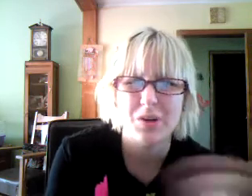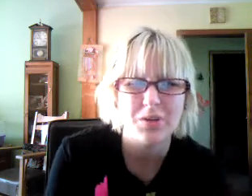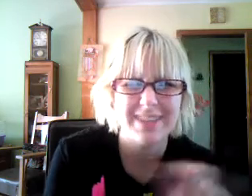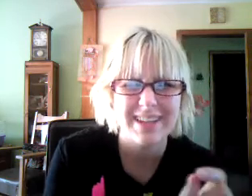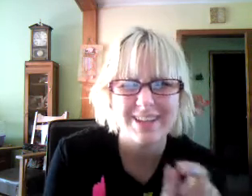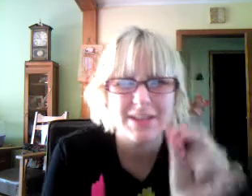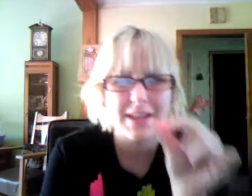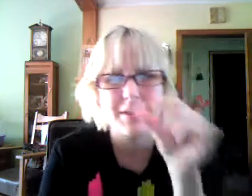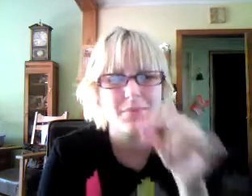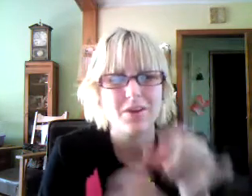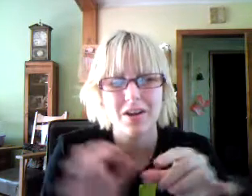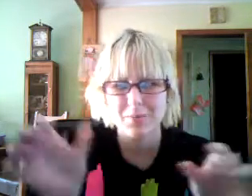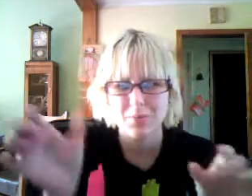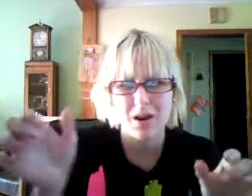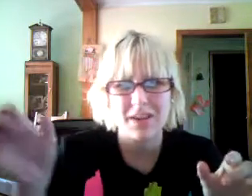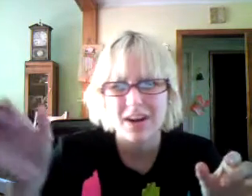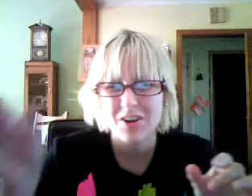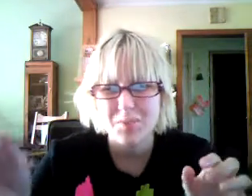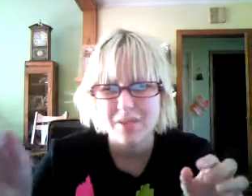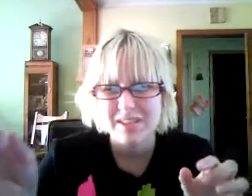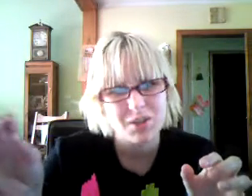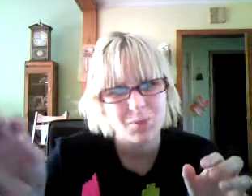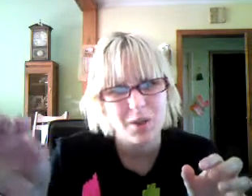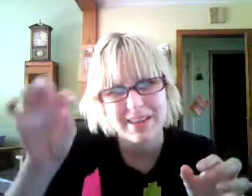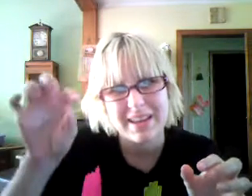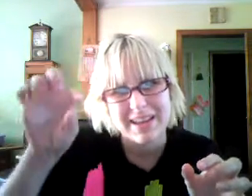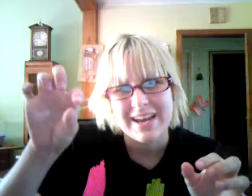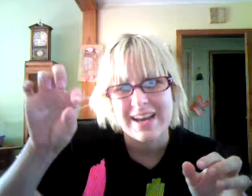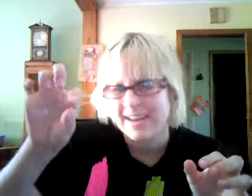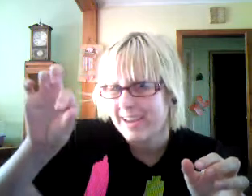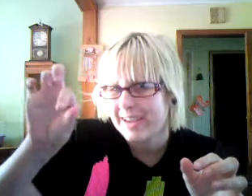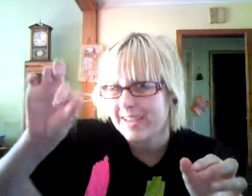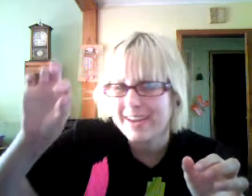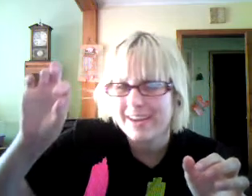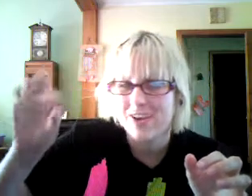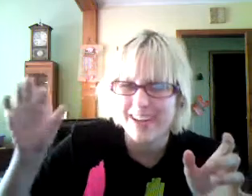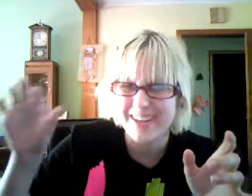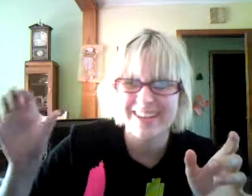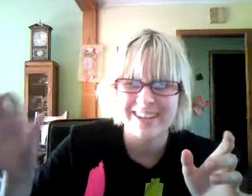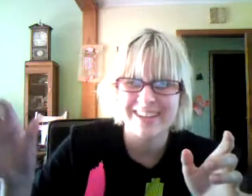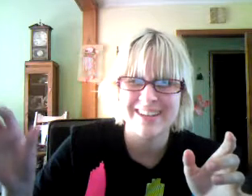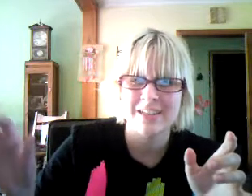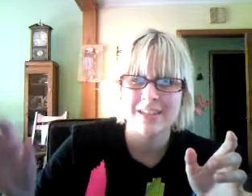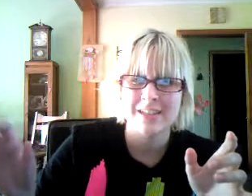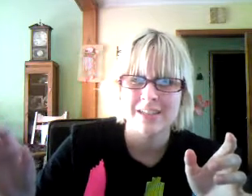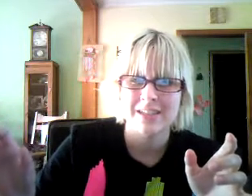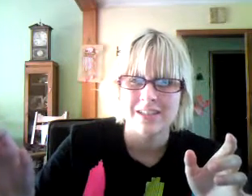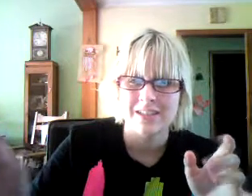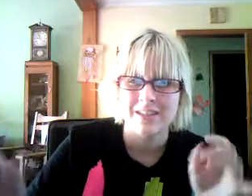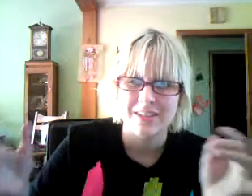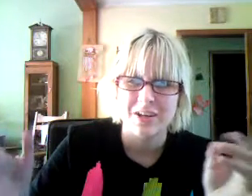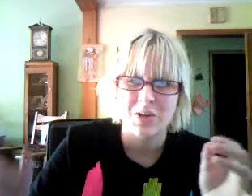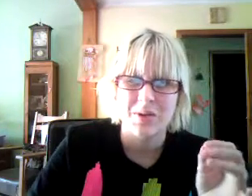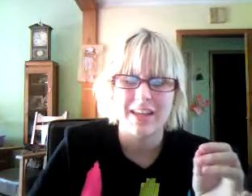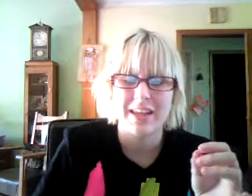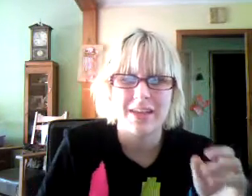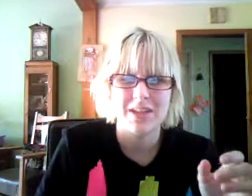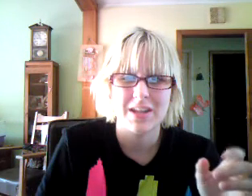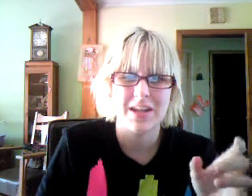you know, they're, like, they're, like, not even probably 100%, they're probably, like, a 98 or 99, you know? And, like, even, like,